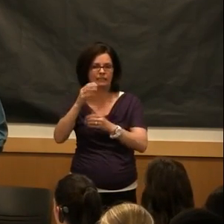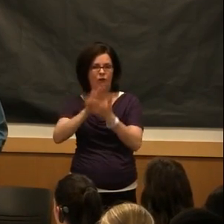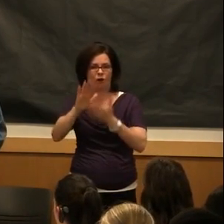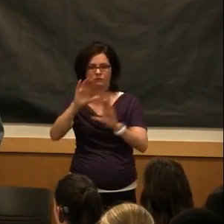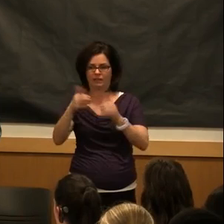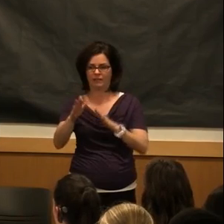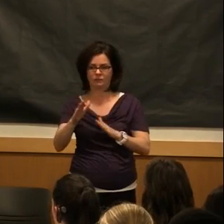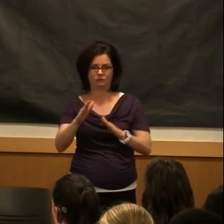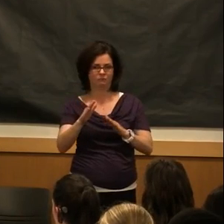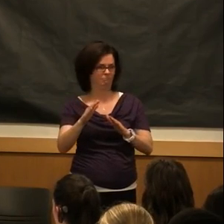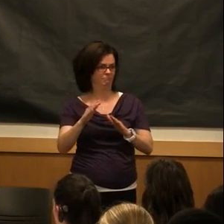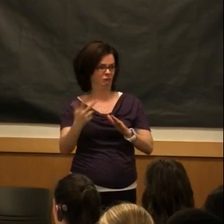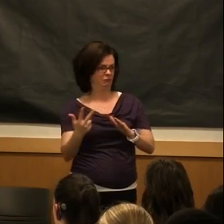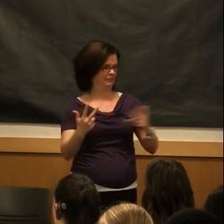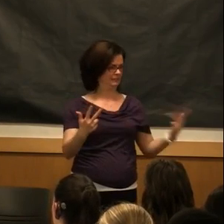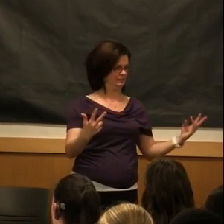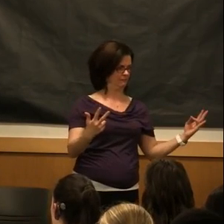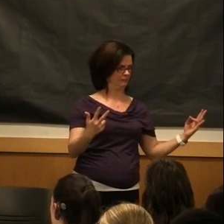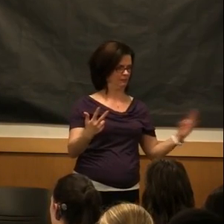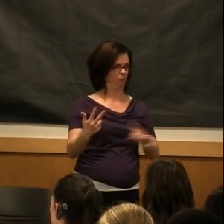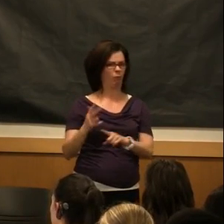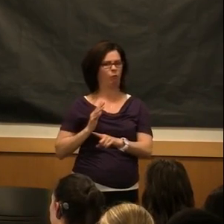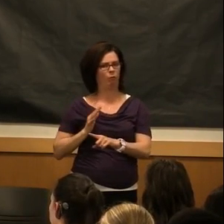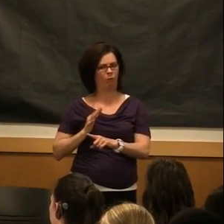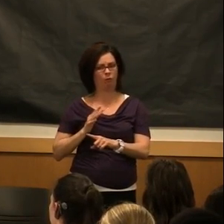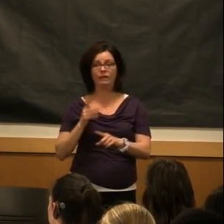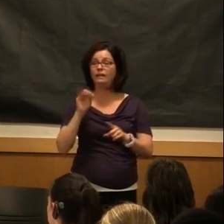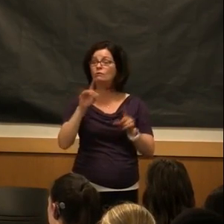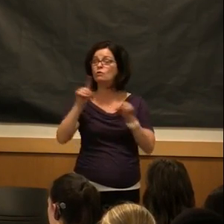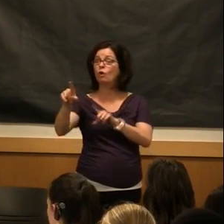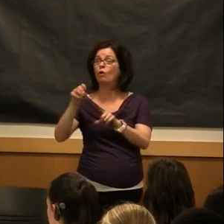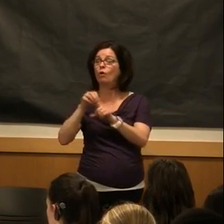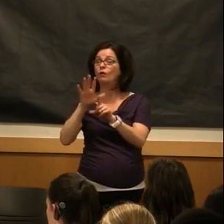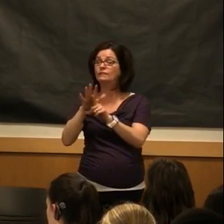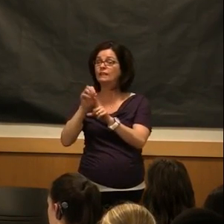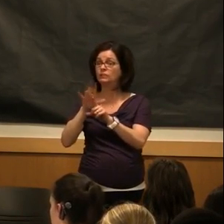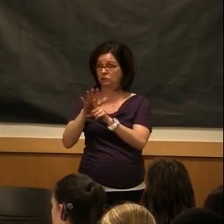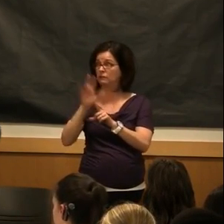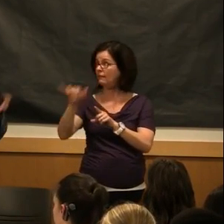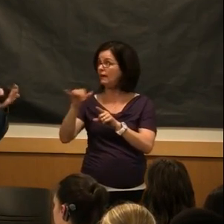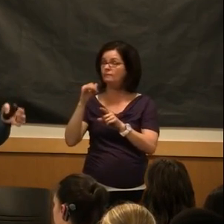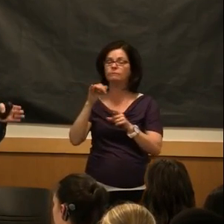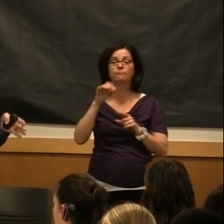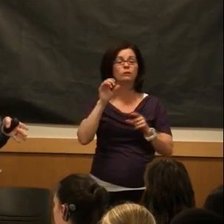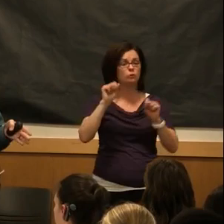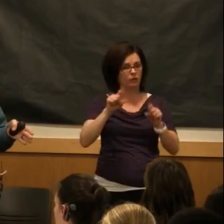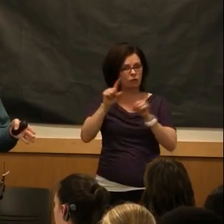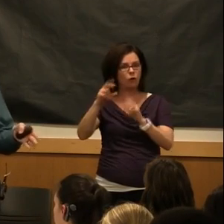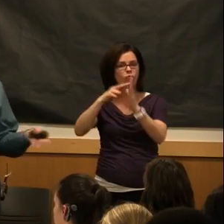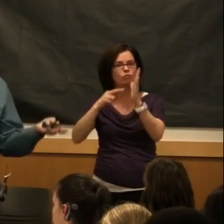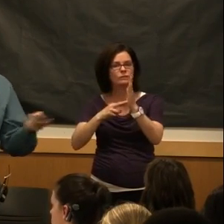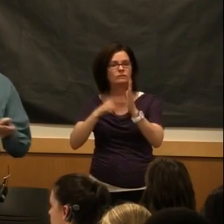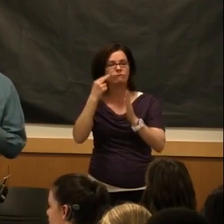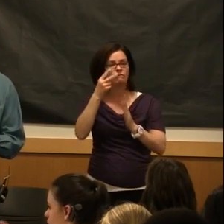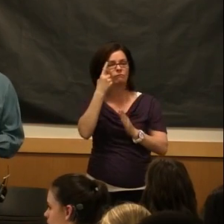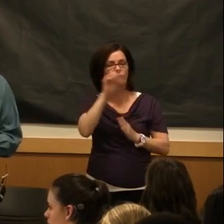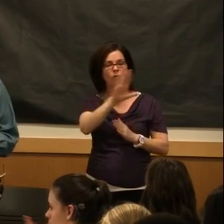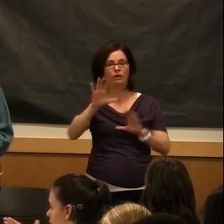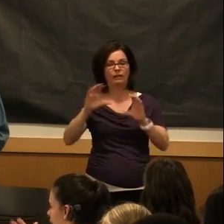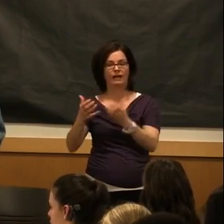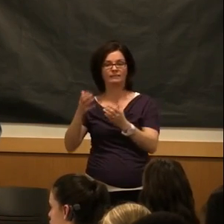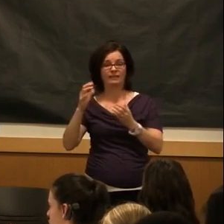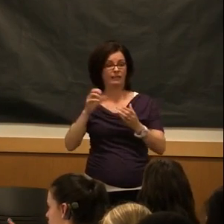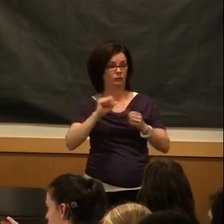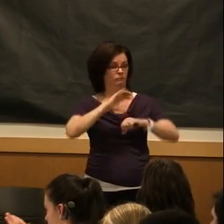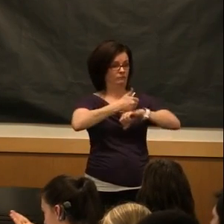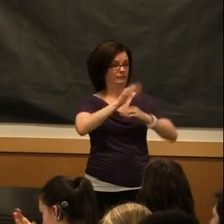By going to orientation, you're able to register for your classes and get a really nice schedule that fits your needs